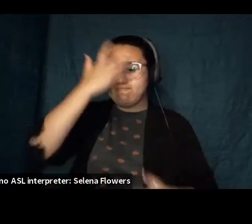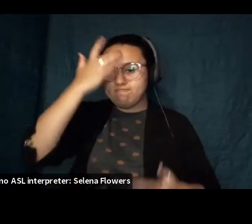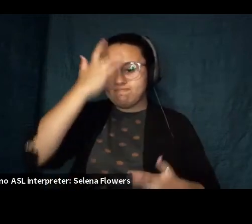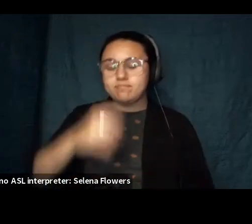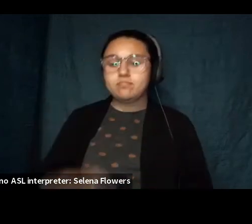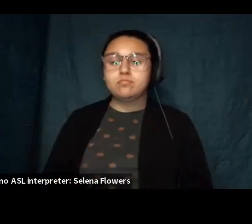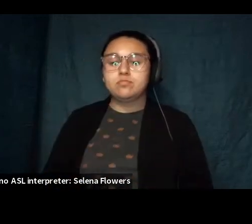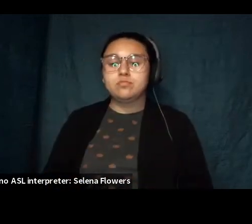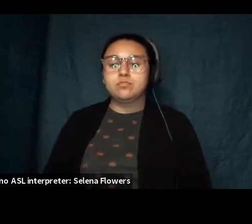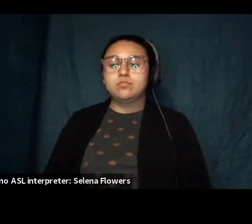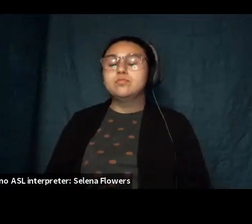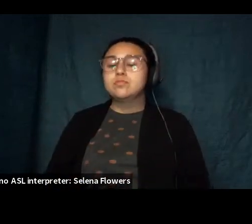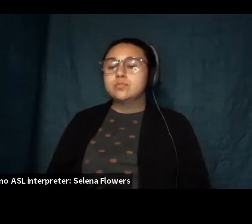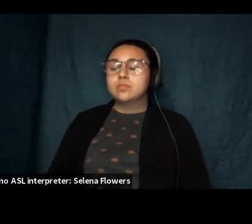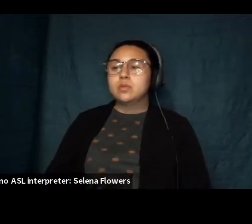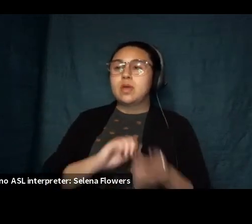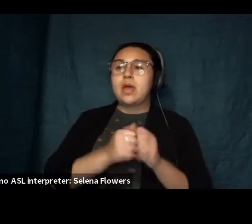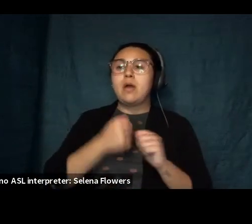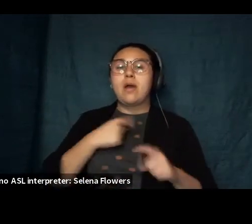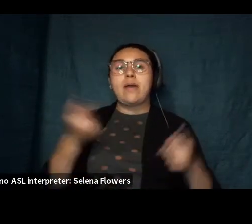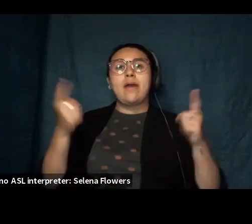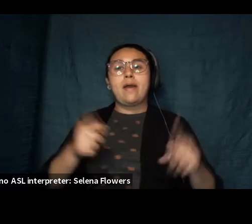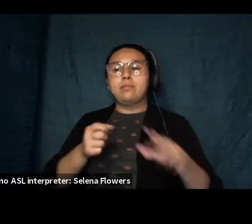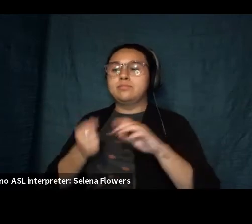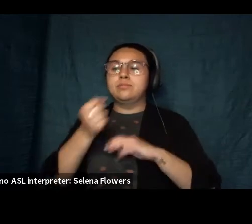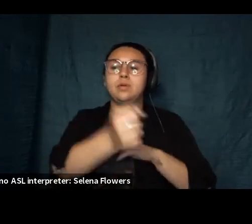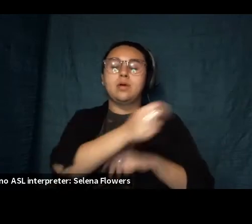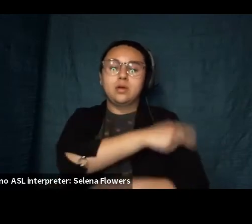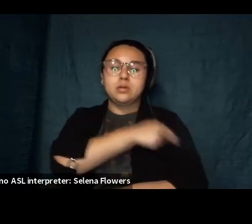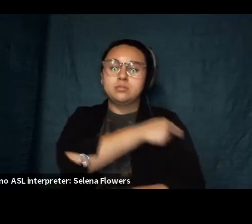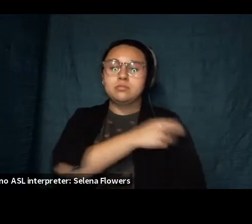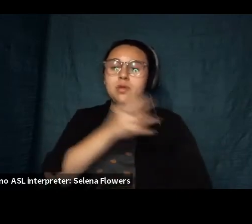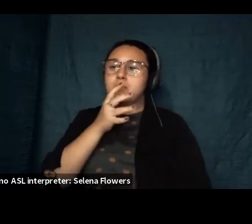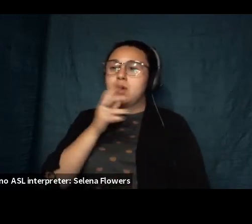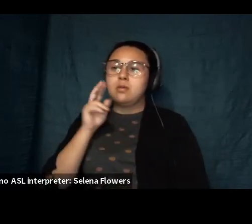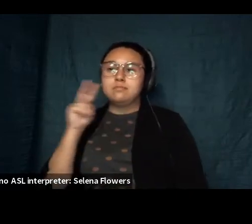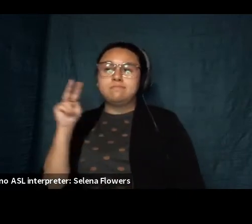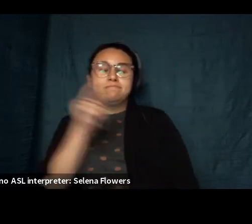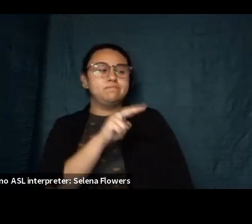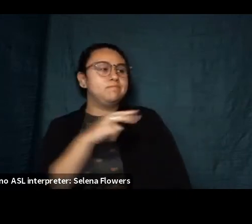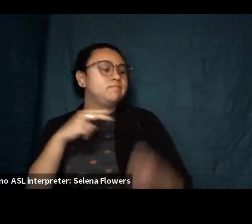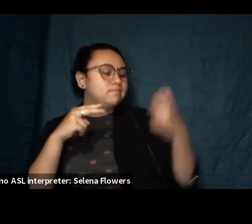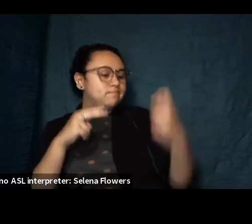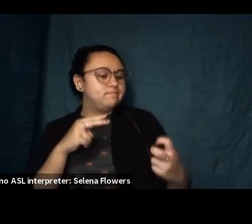this is how i ended up in the hospital my mother found me sitting in my room knees pulled into my chest